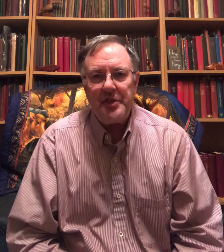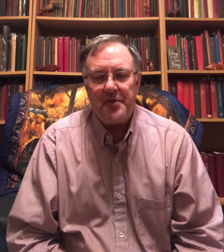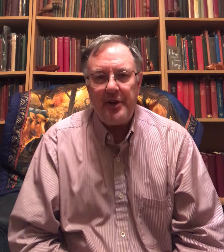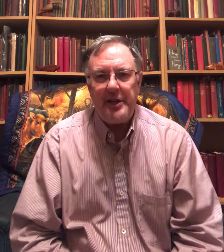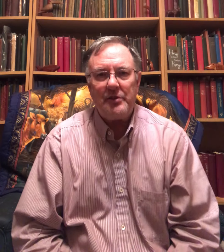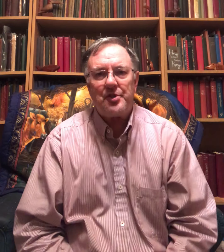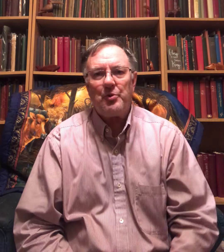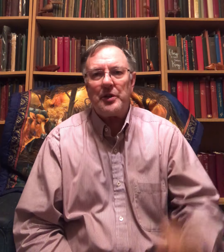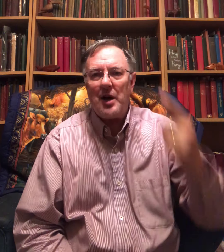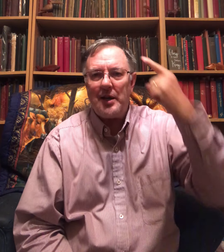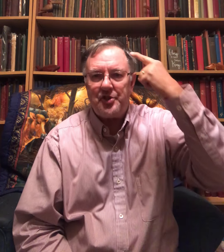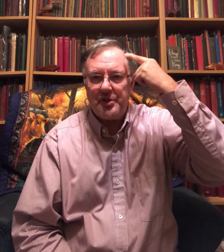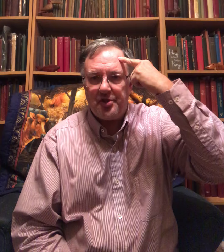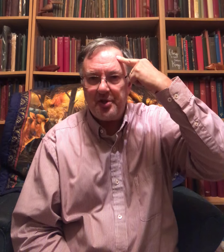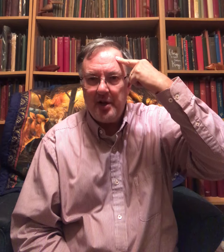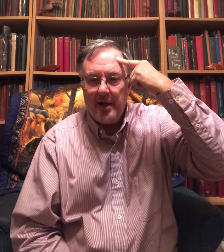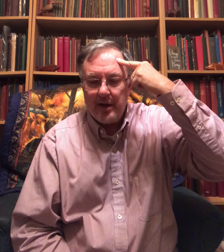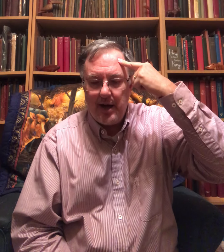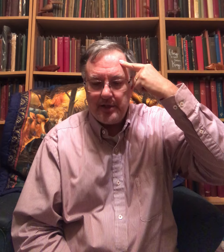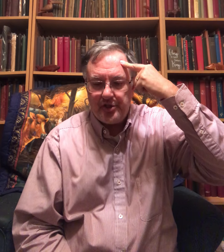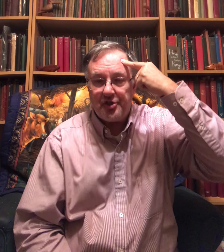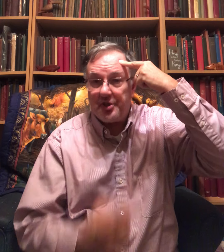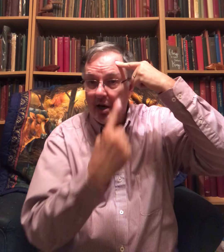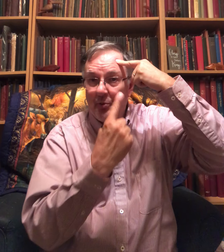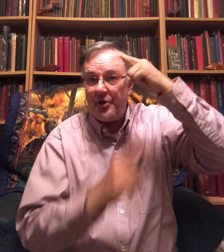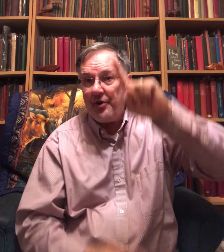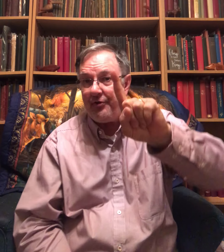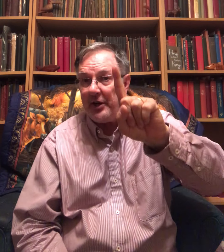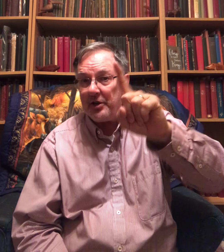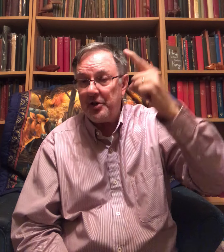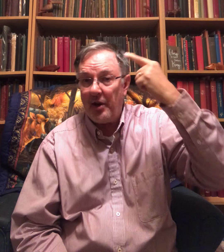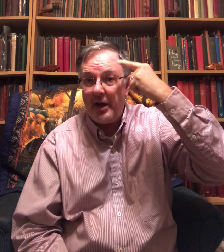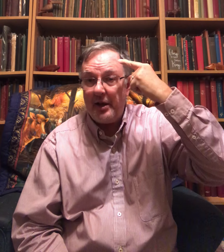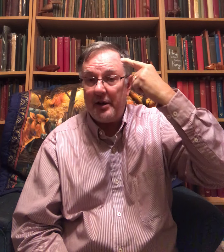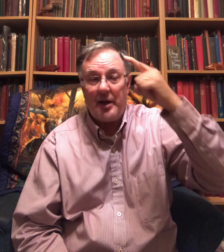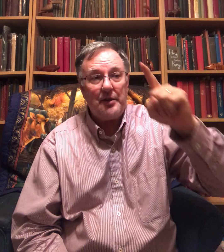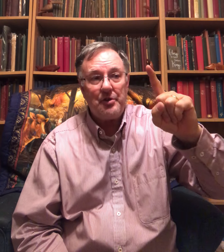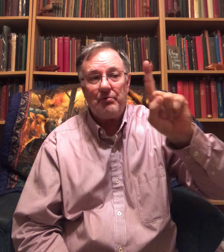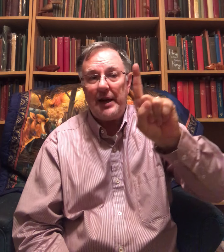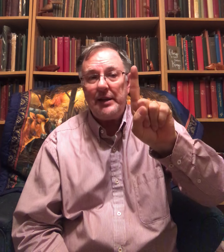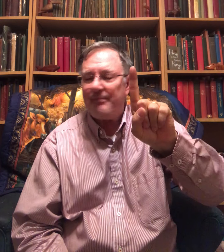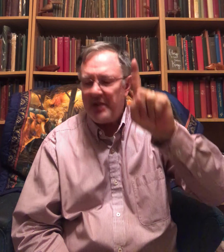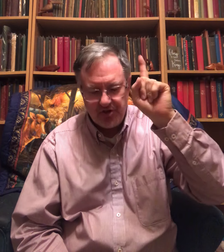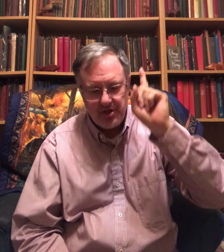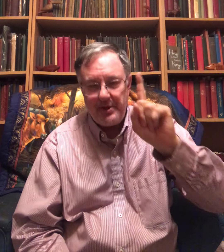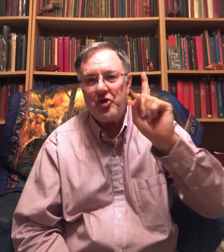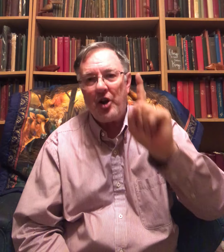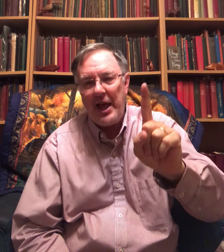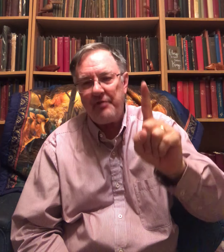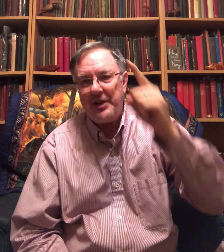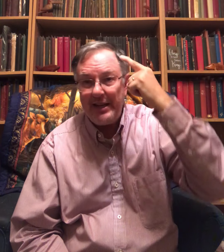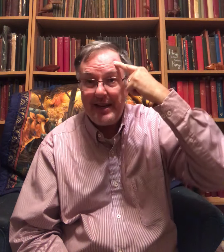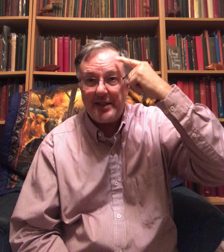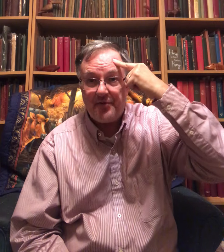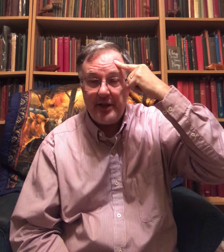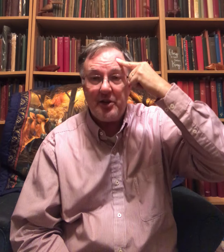this video. It's the word conscience. Conscience. Conscience. Start with your finger, your right, excuse me, your left index finger